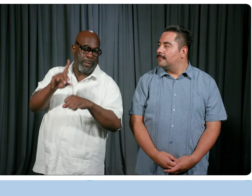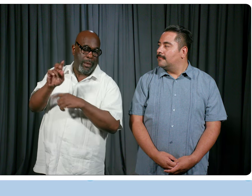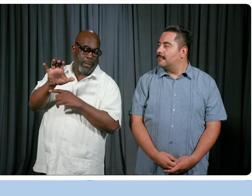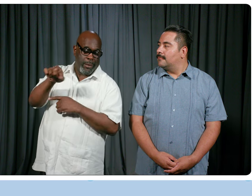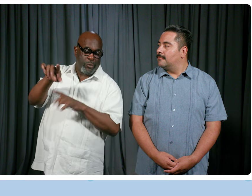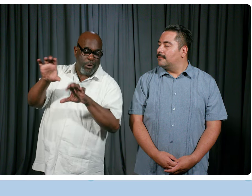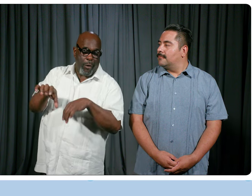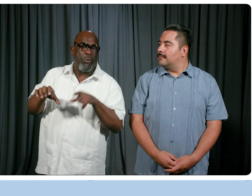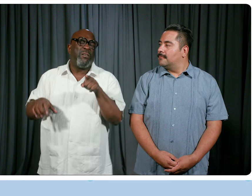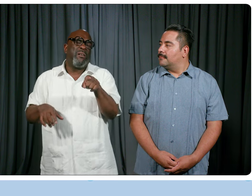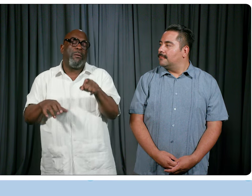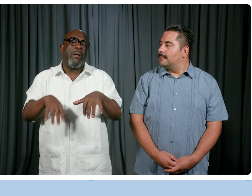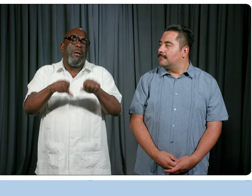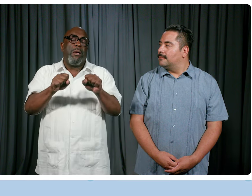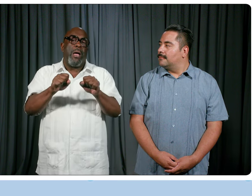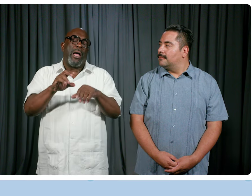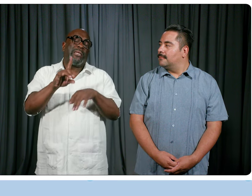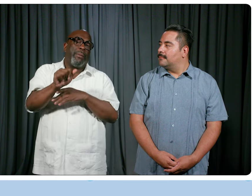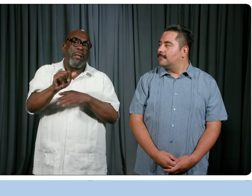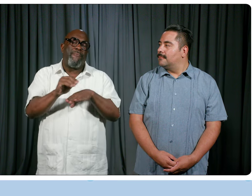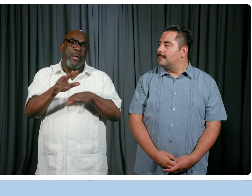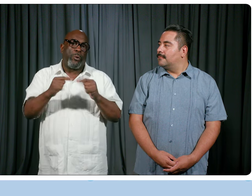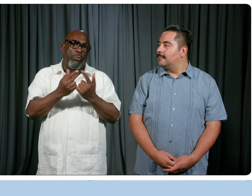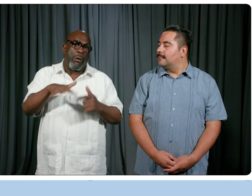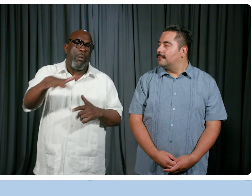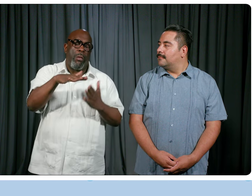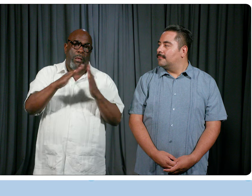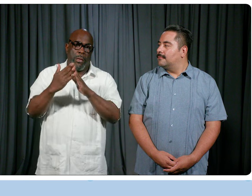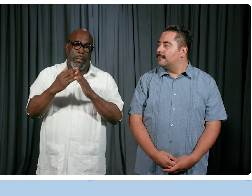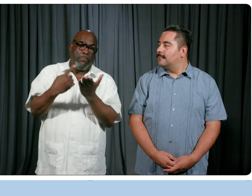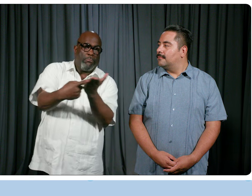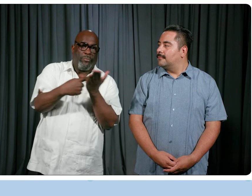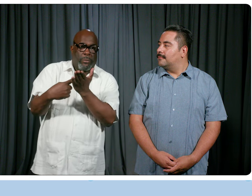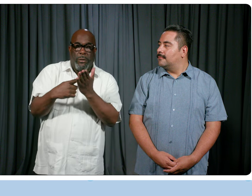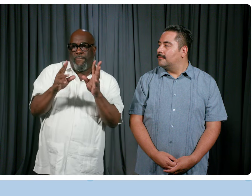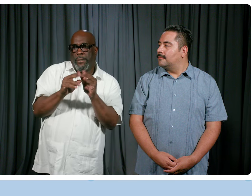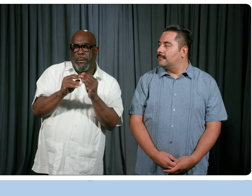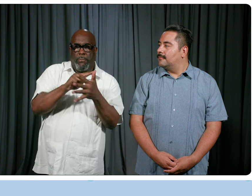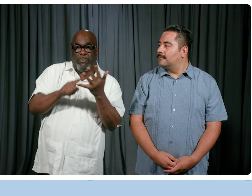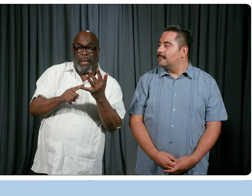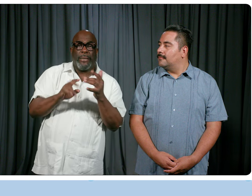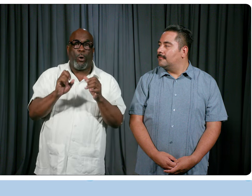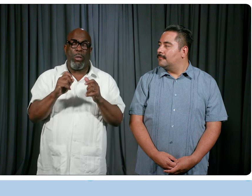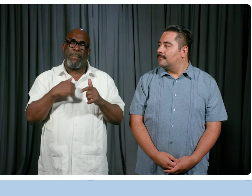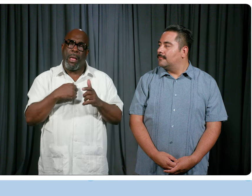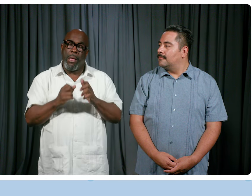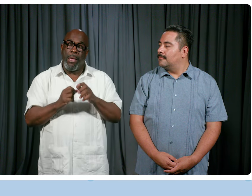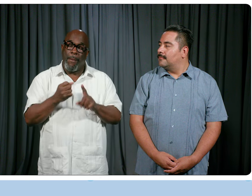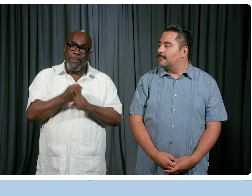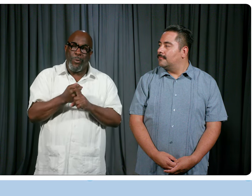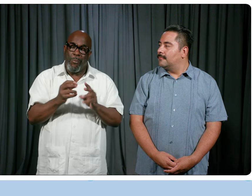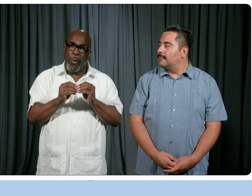chosen. She convened a disability advisory group across the city, just people to talk about the convention and such. And that kind of really piqued my interest also,